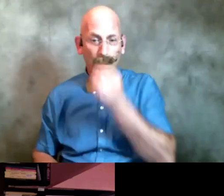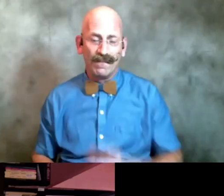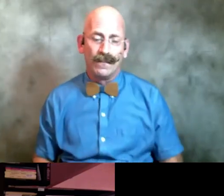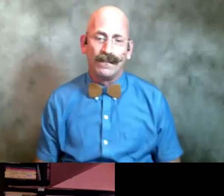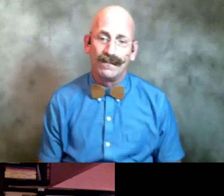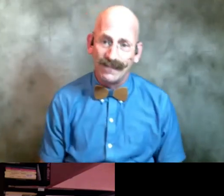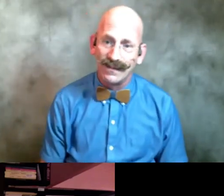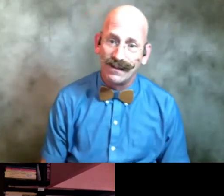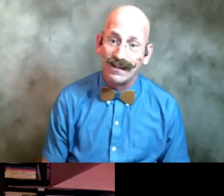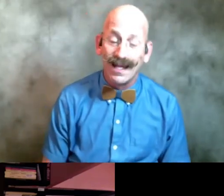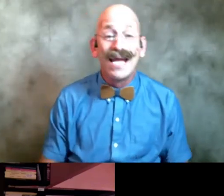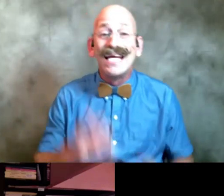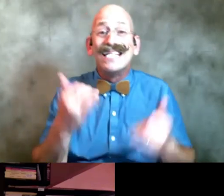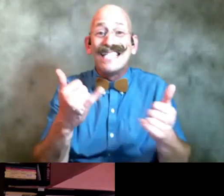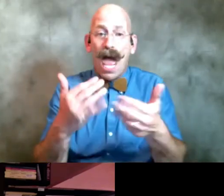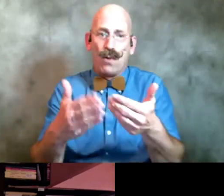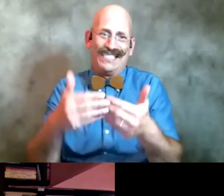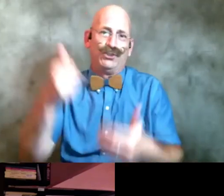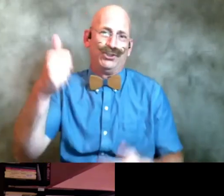so it's easier now